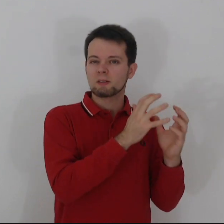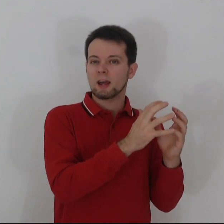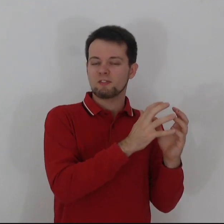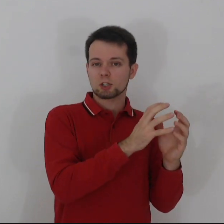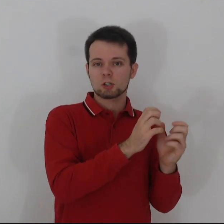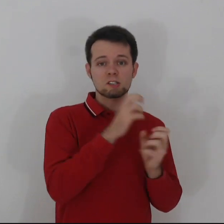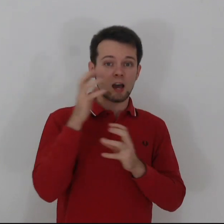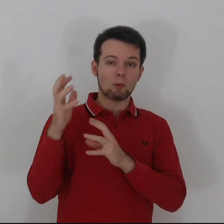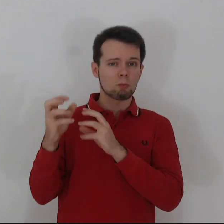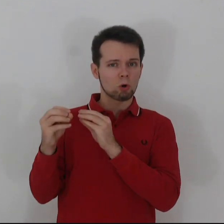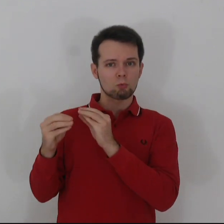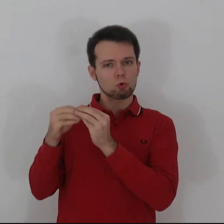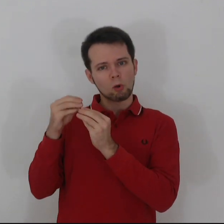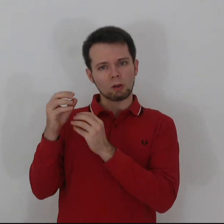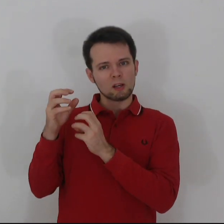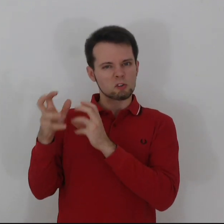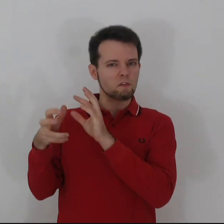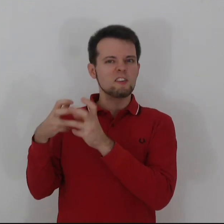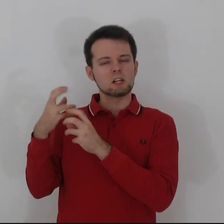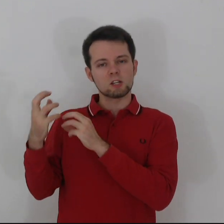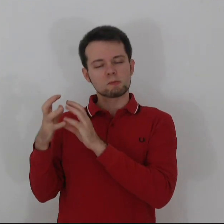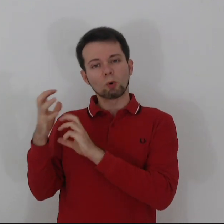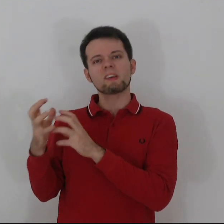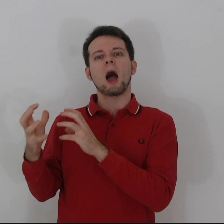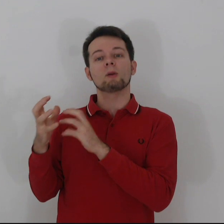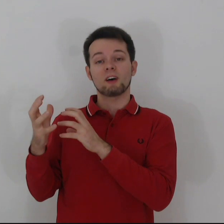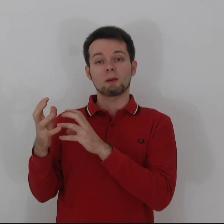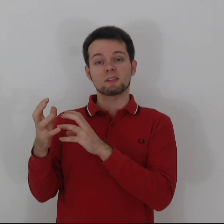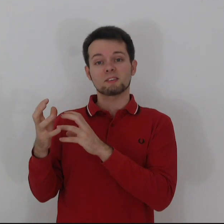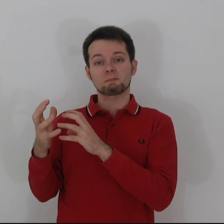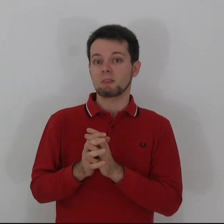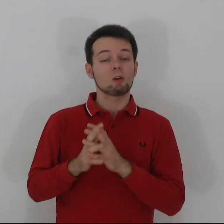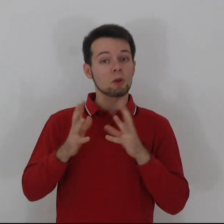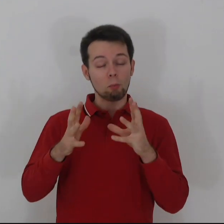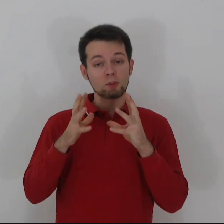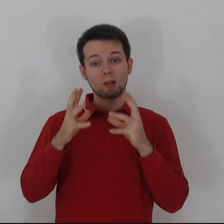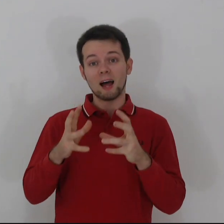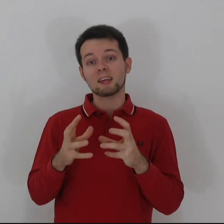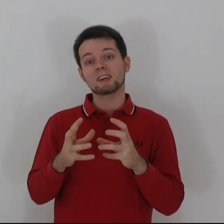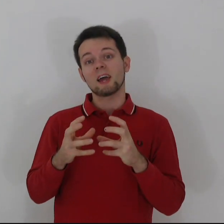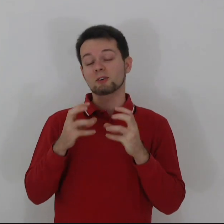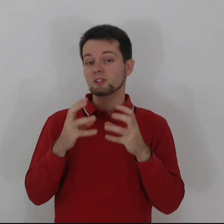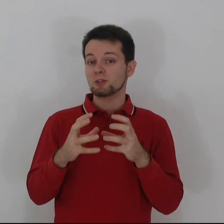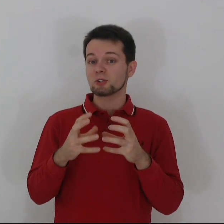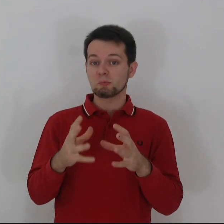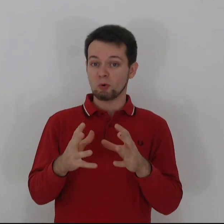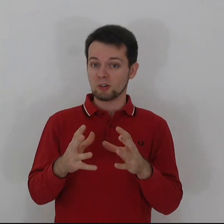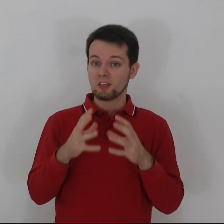adventures, the other one on more rural, sort of village and small town environment. We hope you like and continue to support the